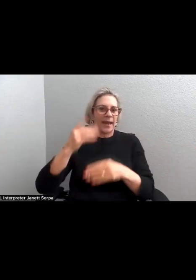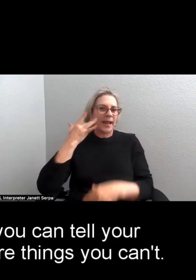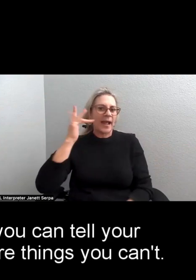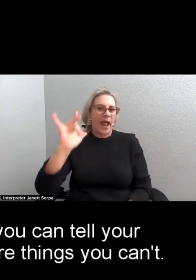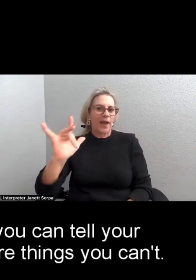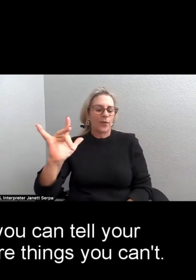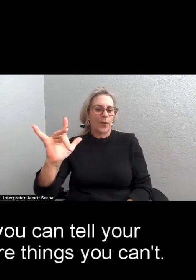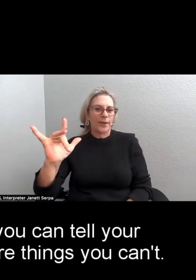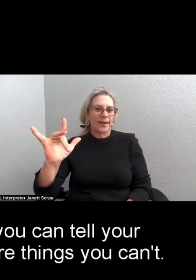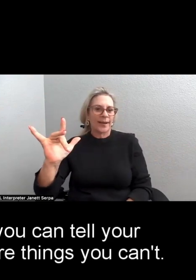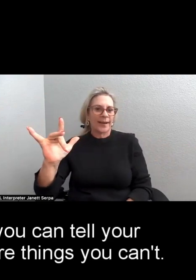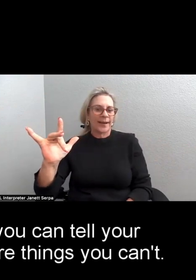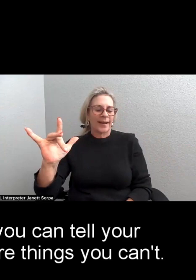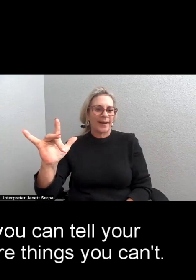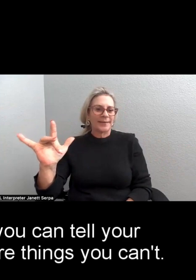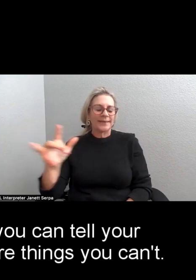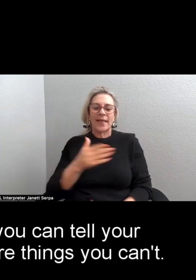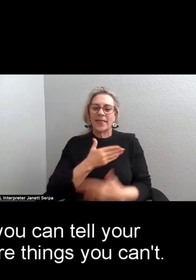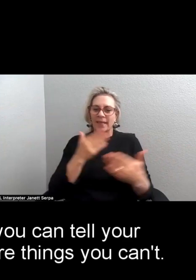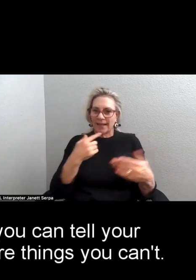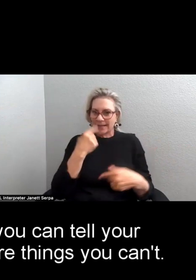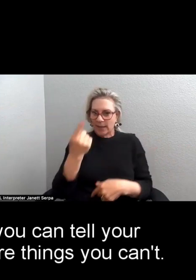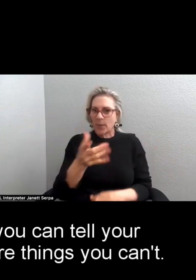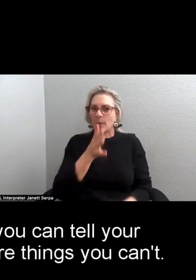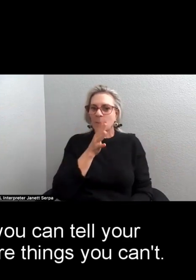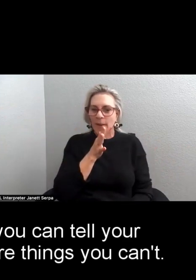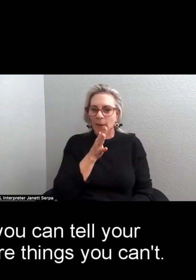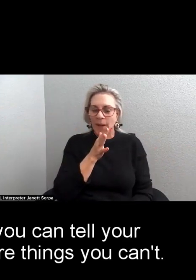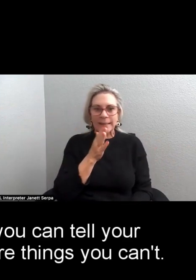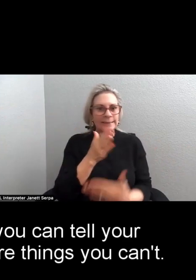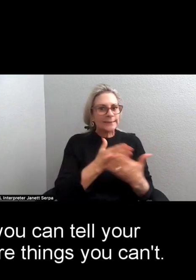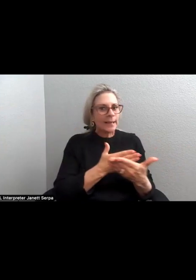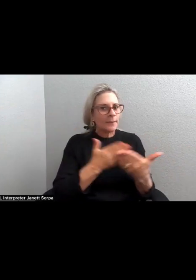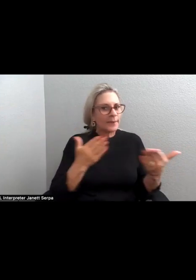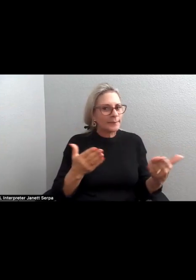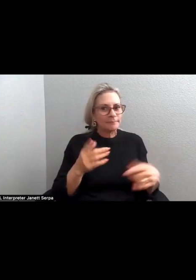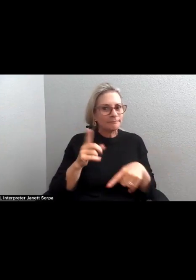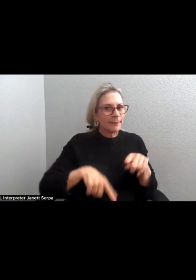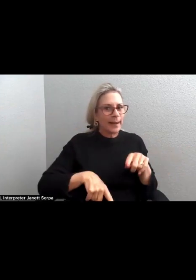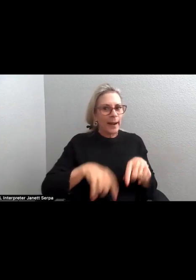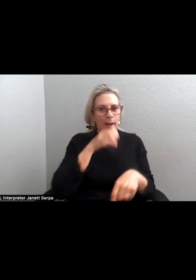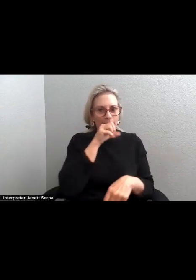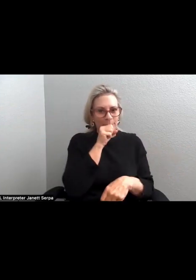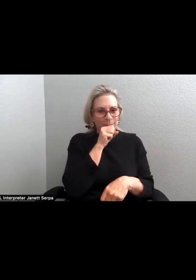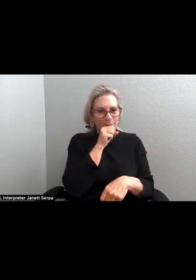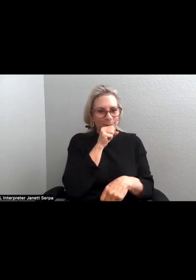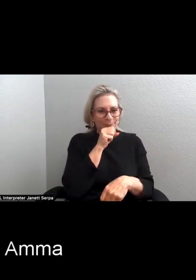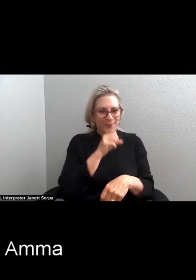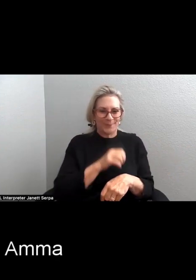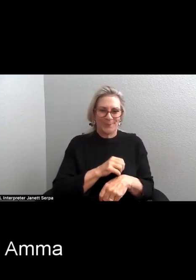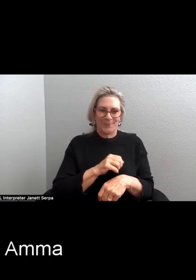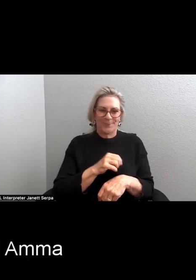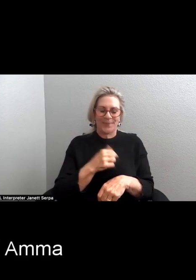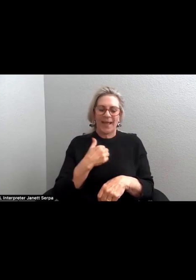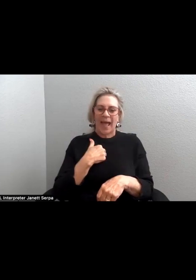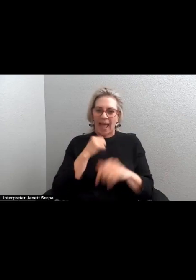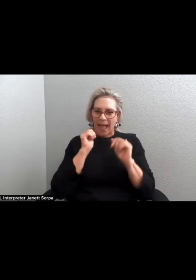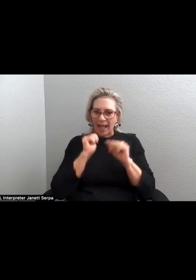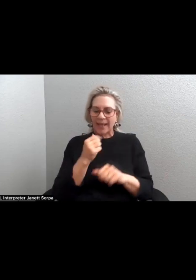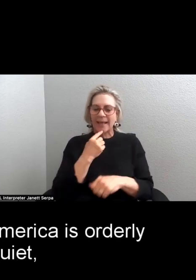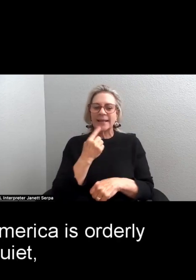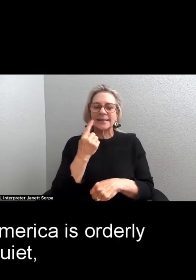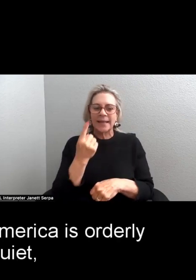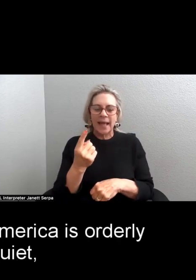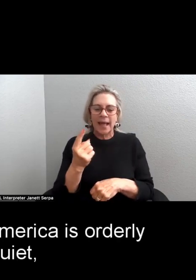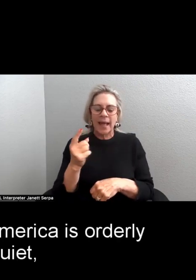There are things you can tell your mother, and there are things you can't. But, can tell Amma